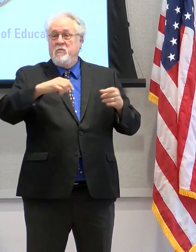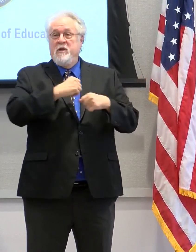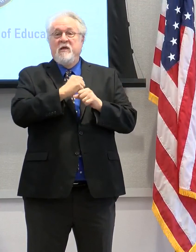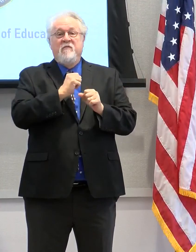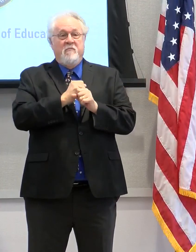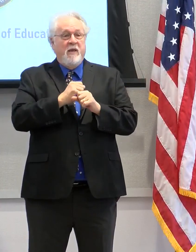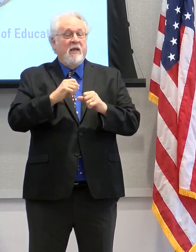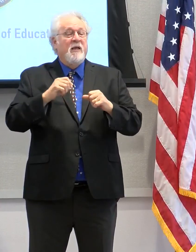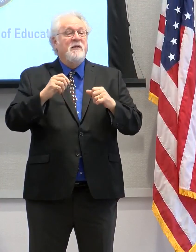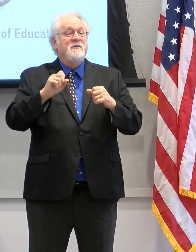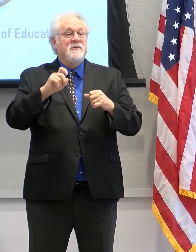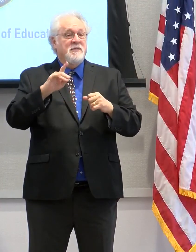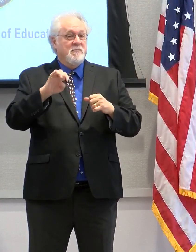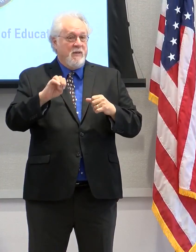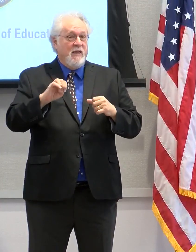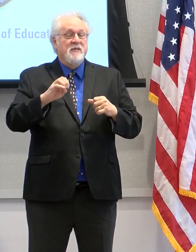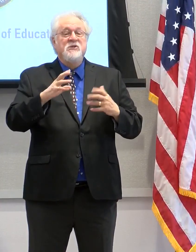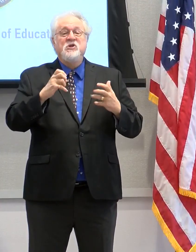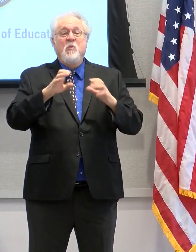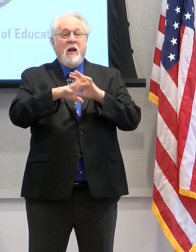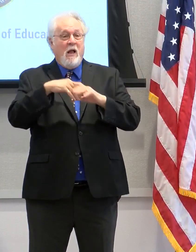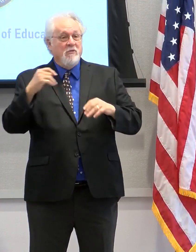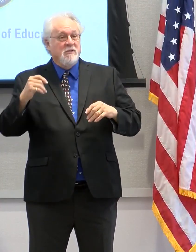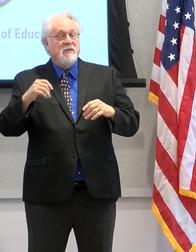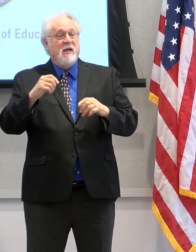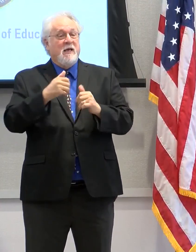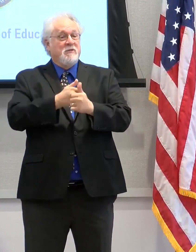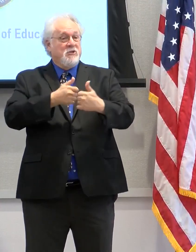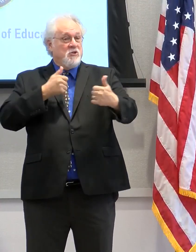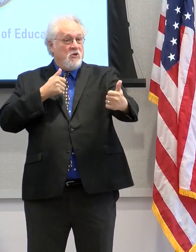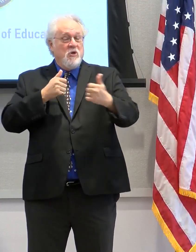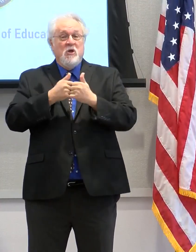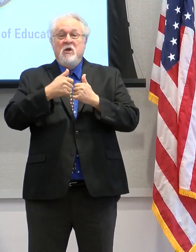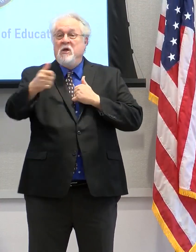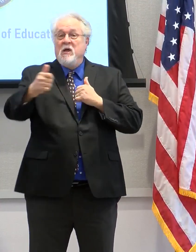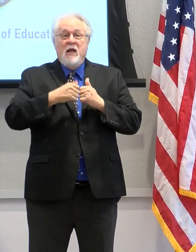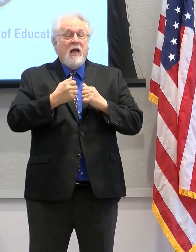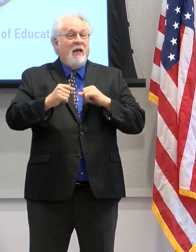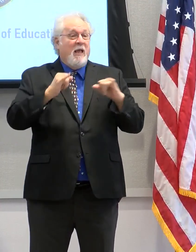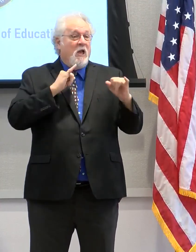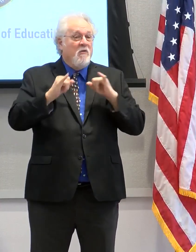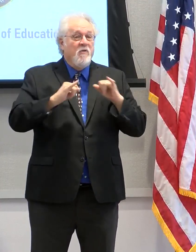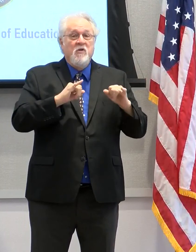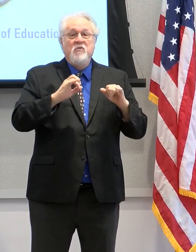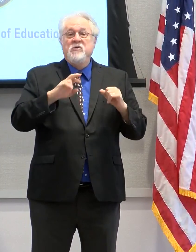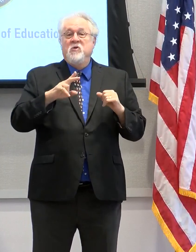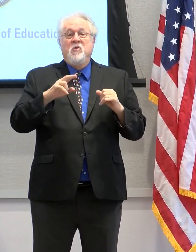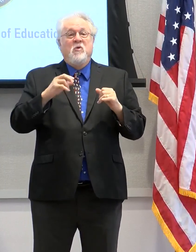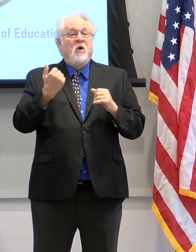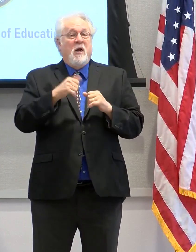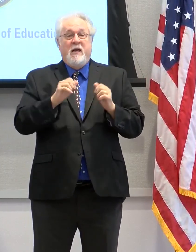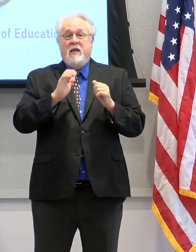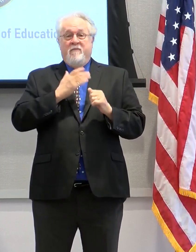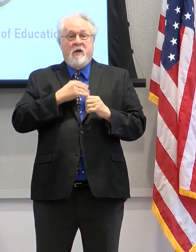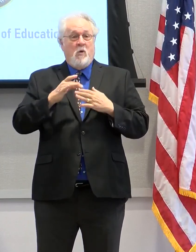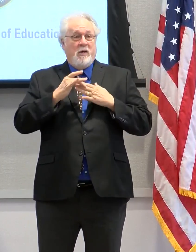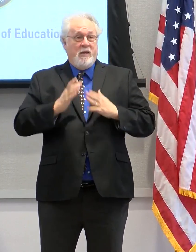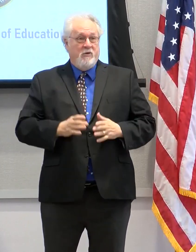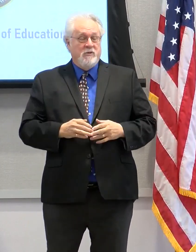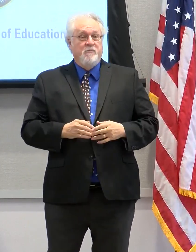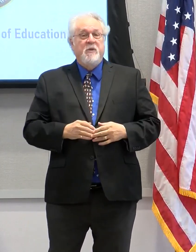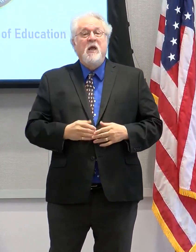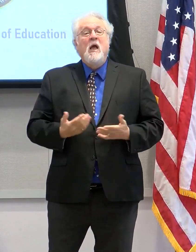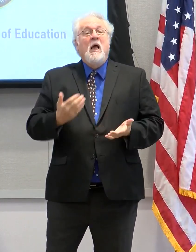need extra space for outside social distancing. If you would like to get any interviews or cutaways with any of our leaders.